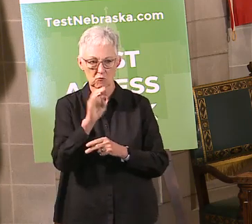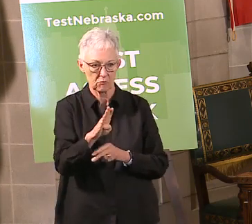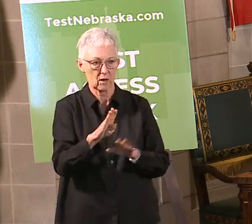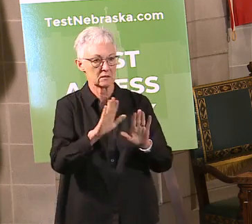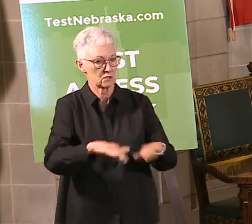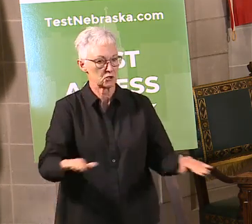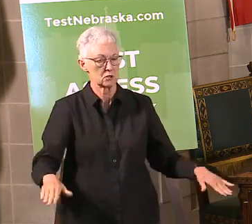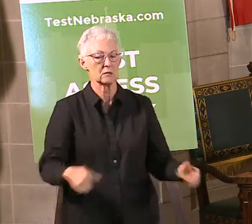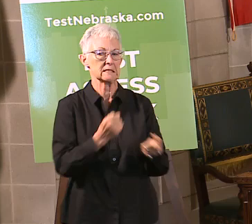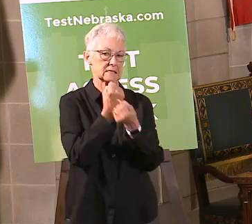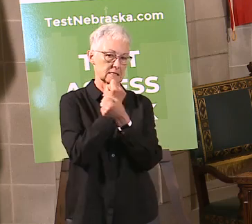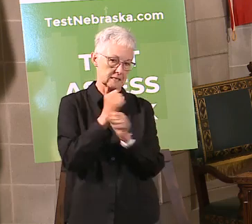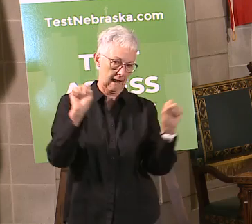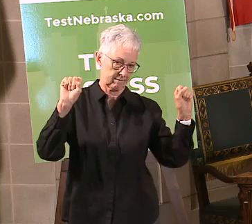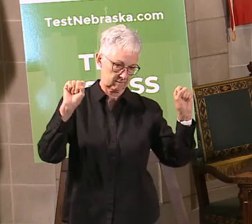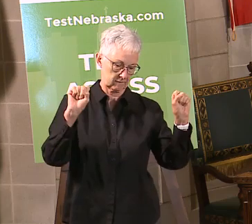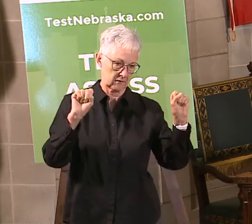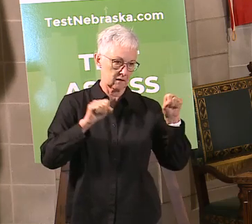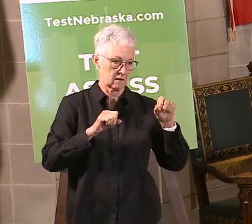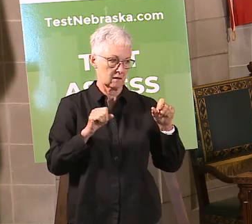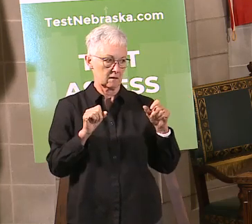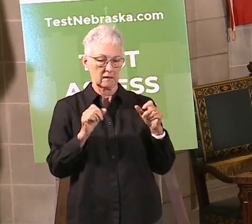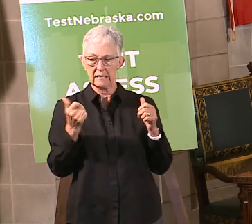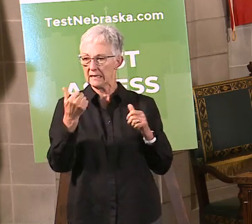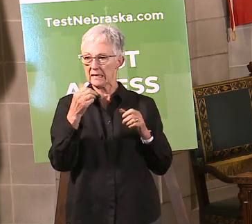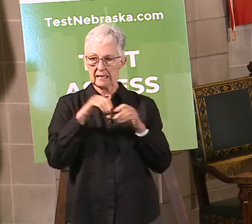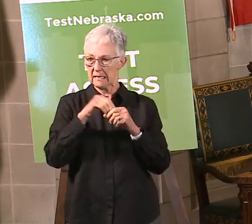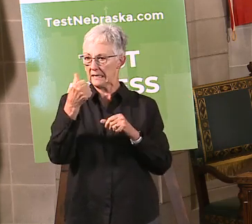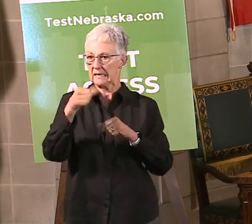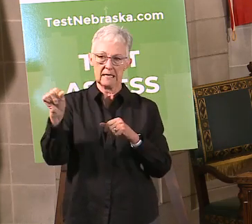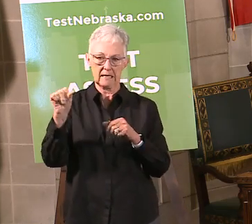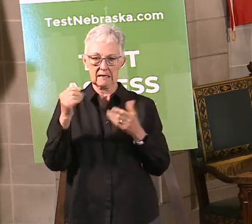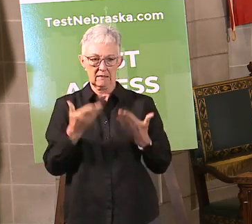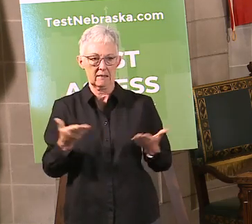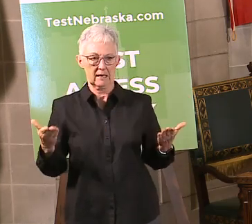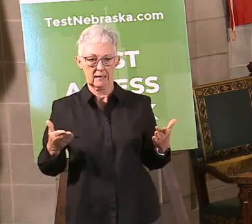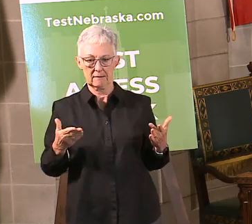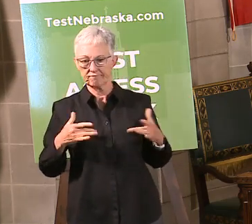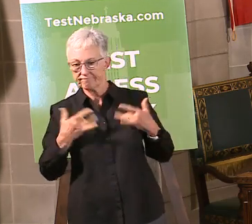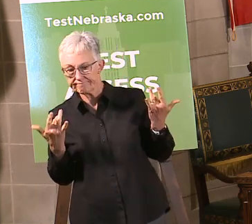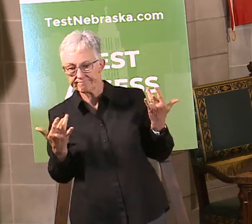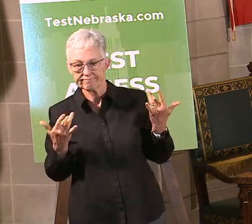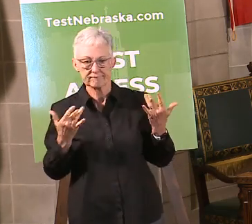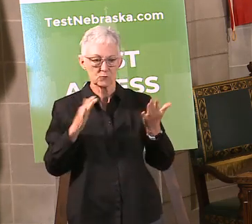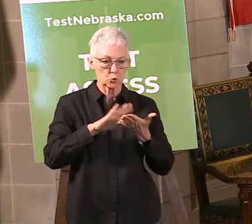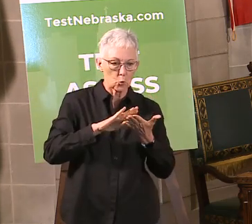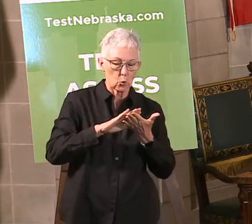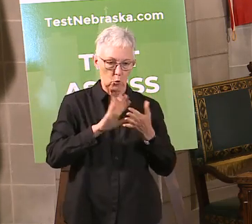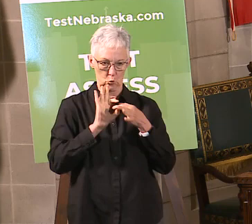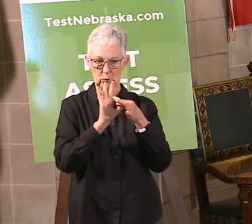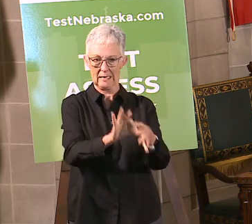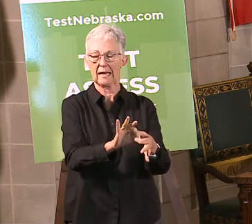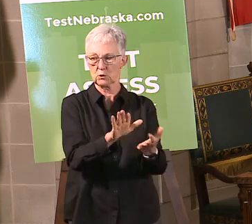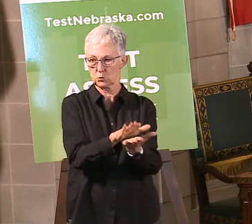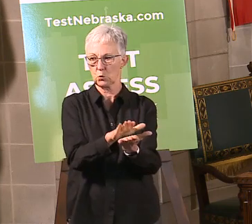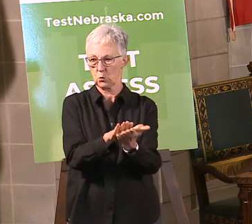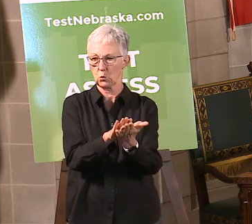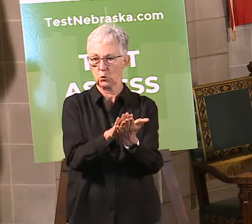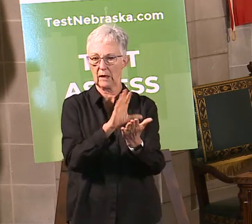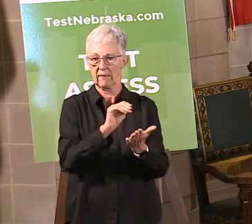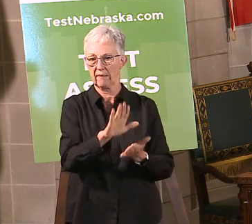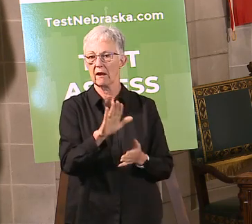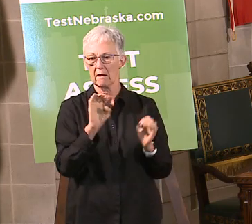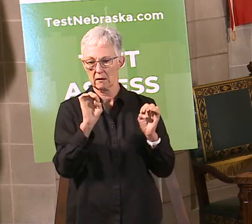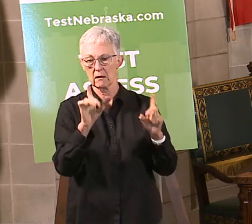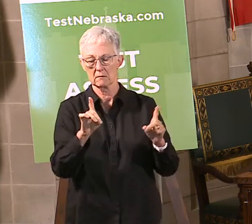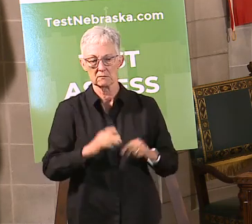And so I appreciate the chance to be here for the moment and talk a little bit about how we continue to build those protocols in a safe way, continue to appreciate